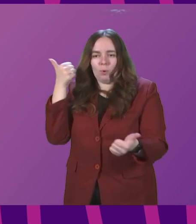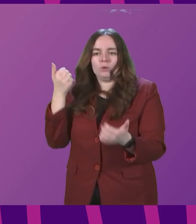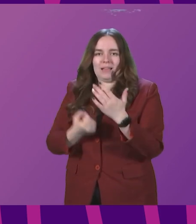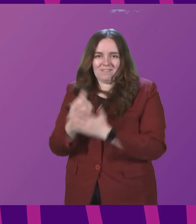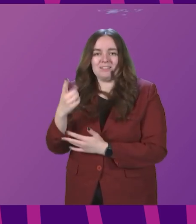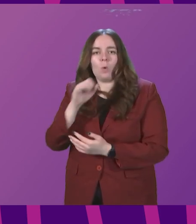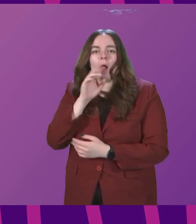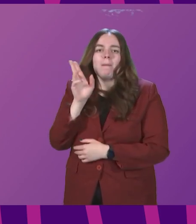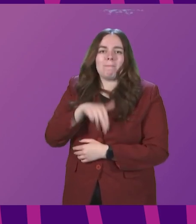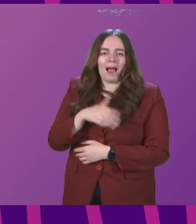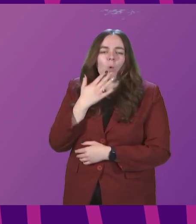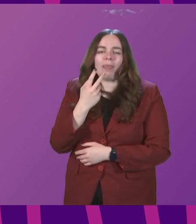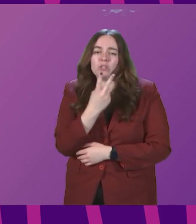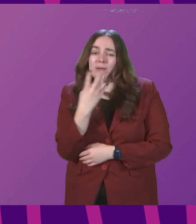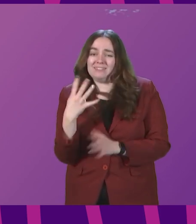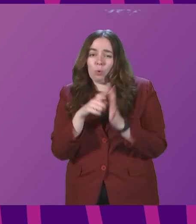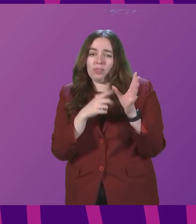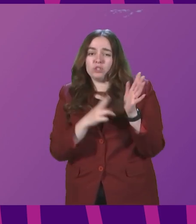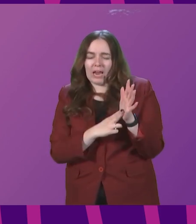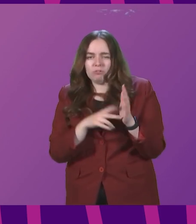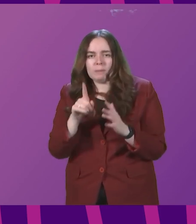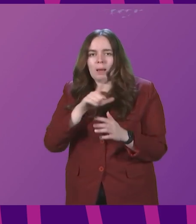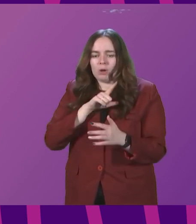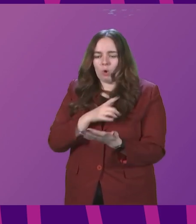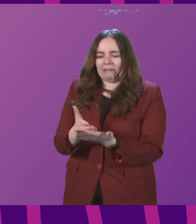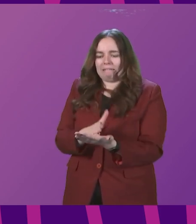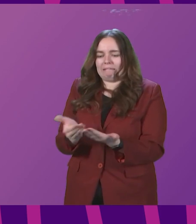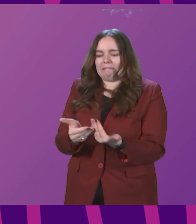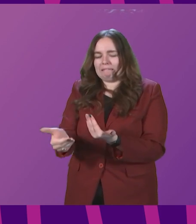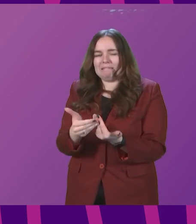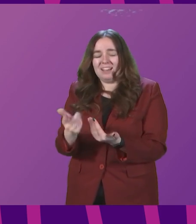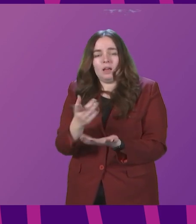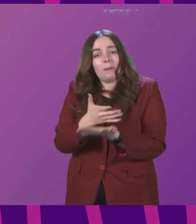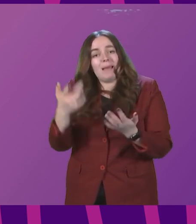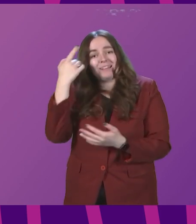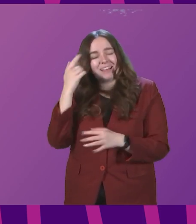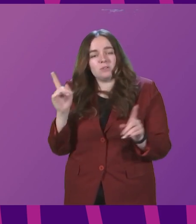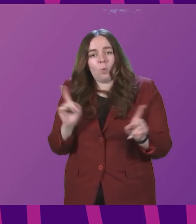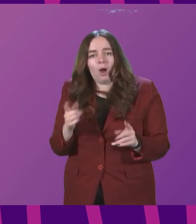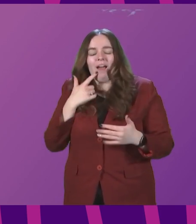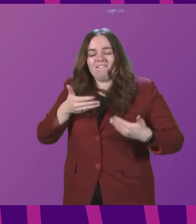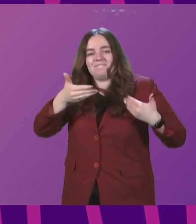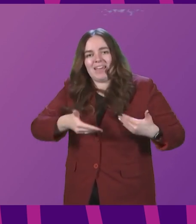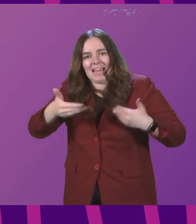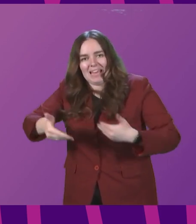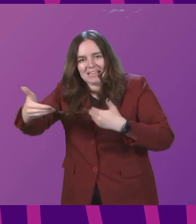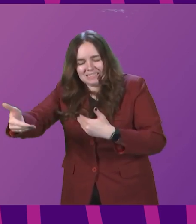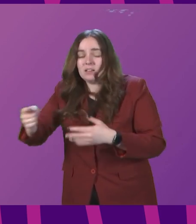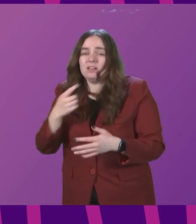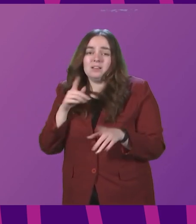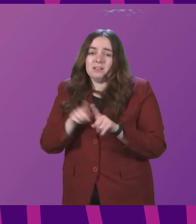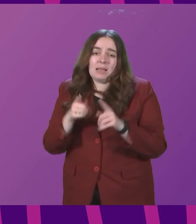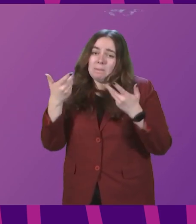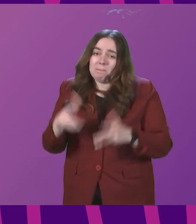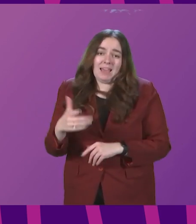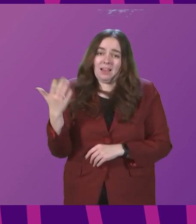resume on the 24th of January. But because of the uncertainties ahead, it makes sense to do this in a phased way. As we have done so many